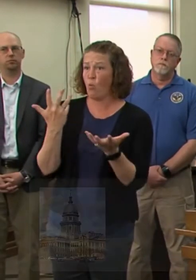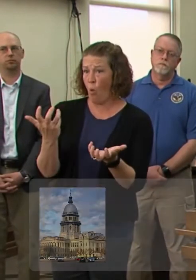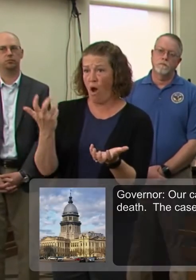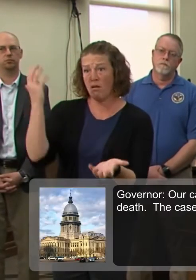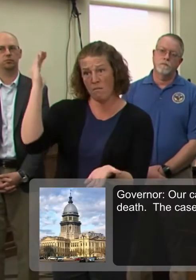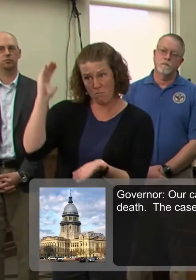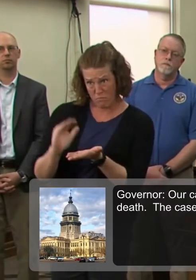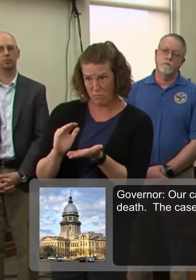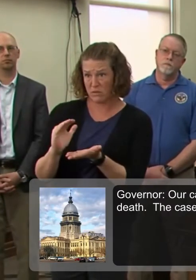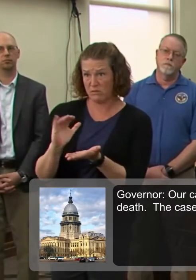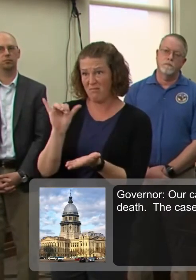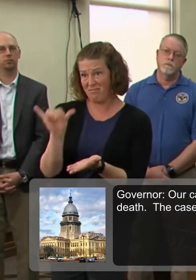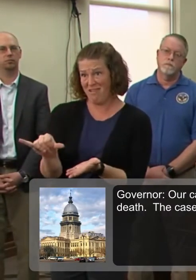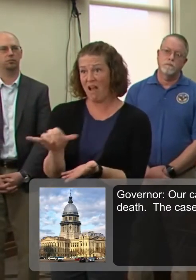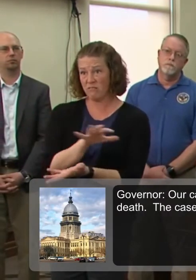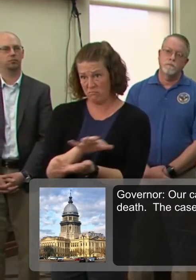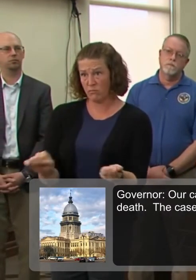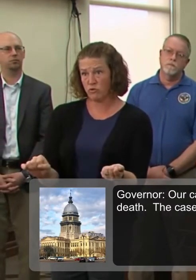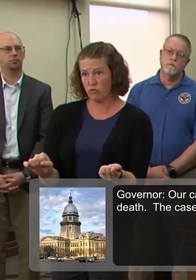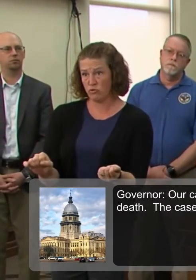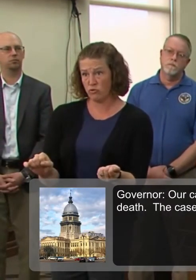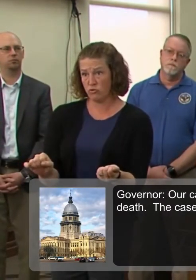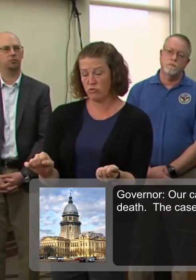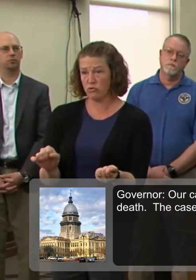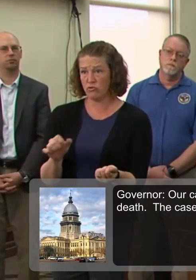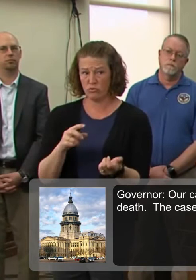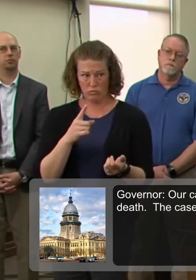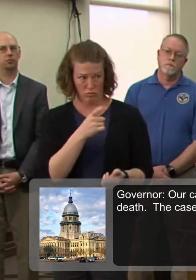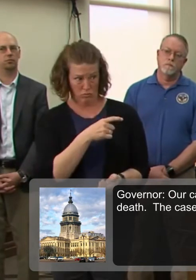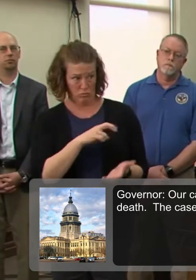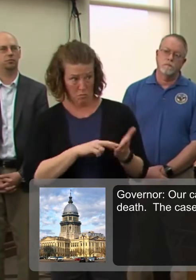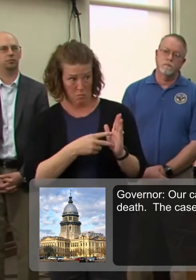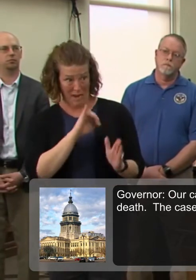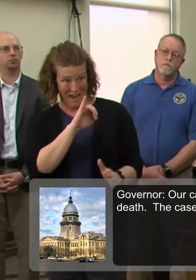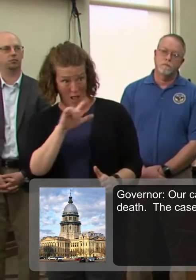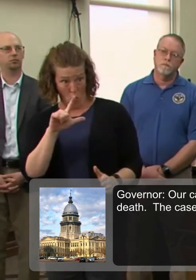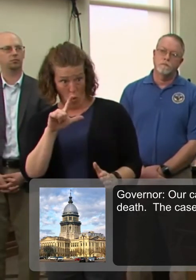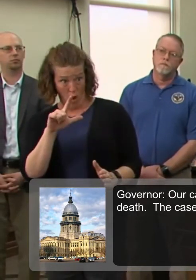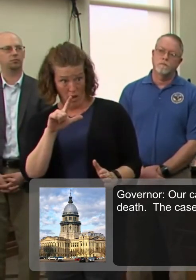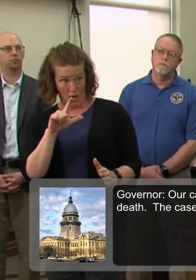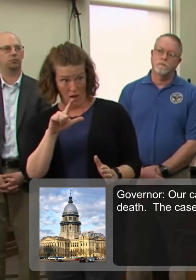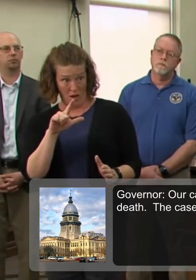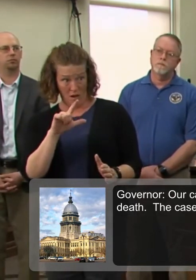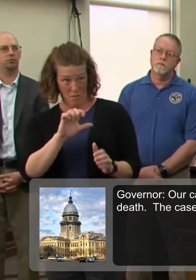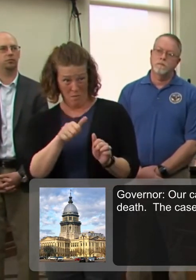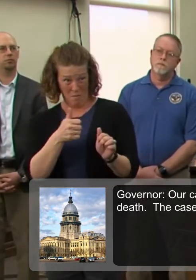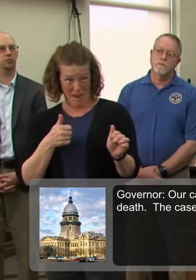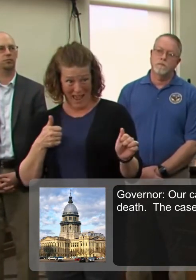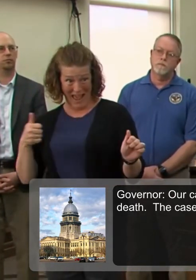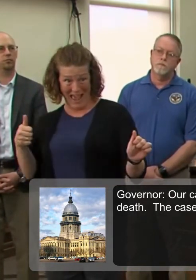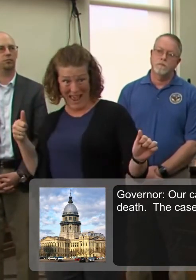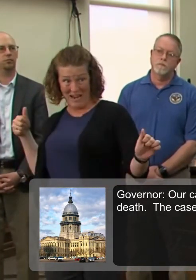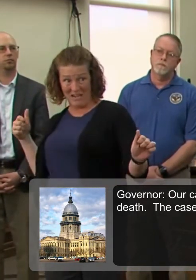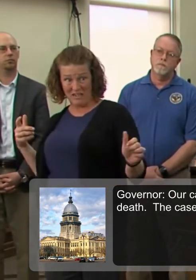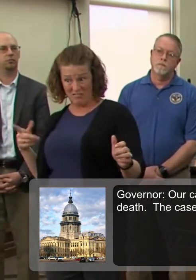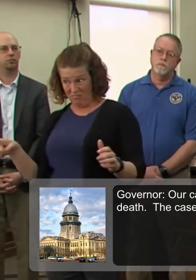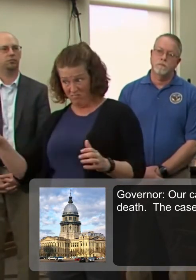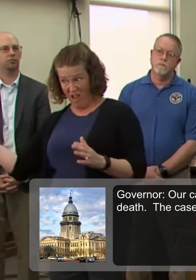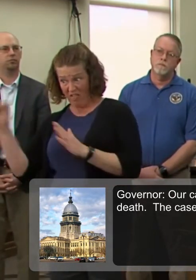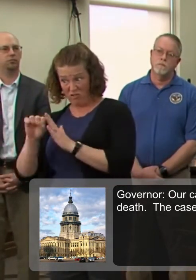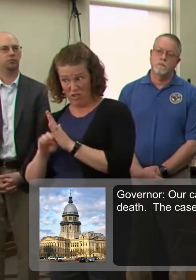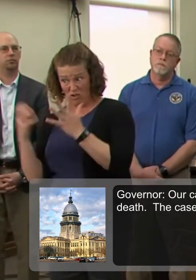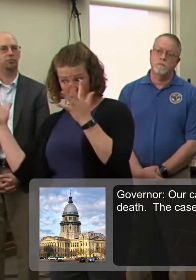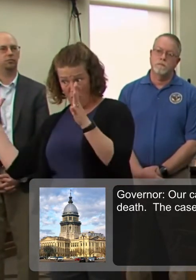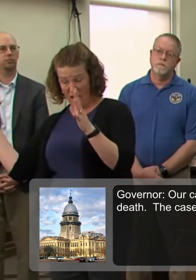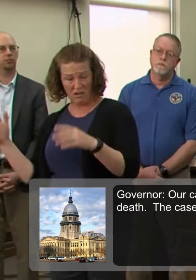that put us behind the other states? No. We offer less money. No, it flips on the switch is what it does. It allows us to